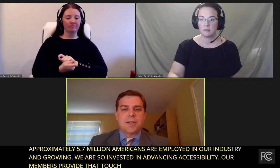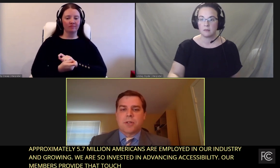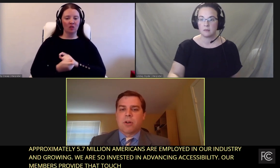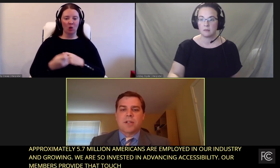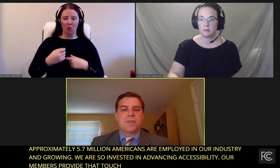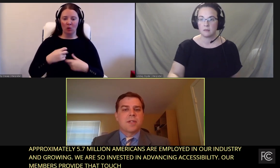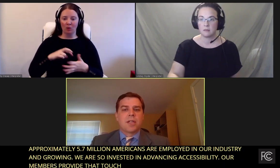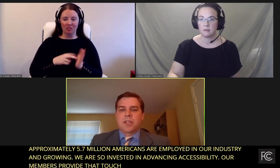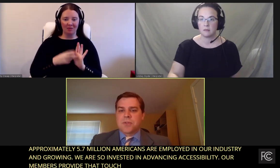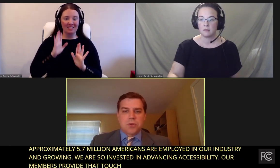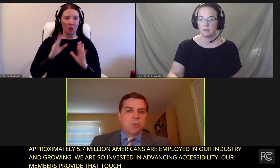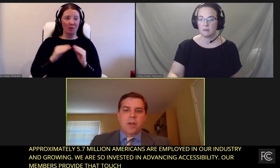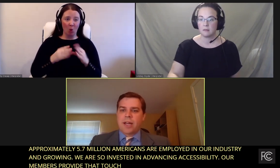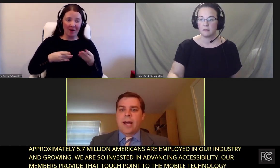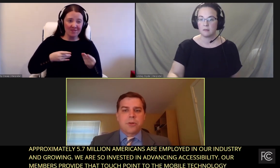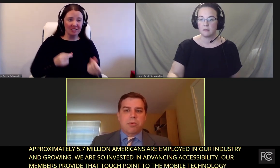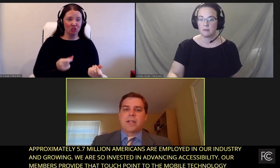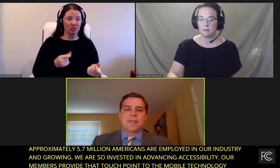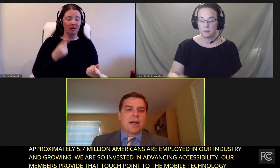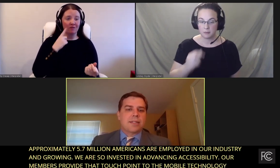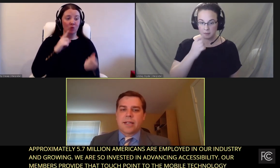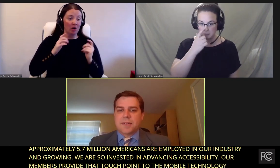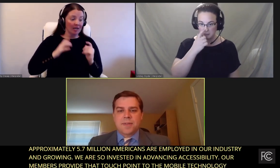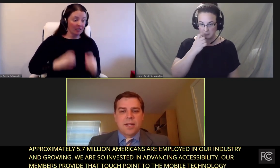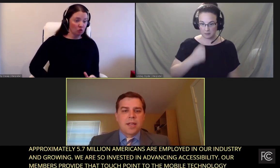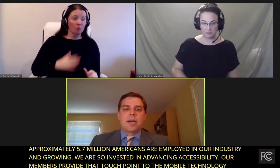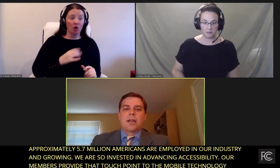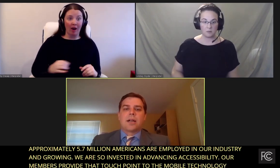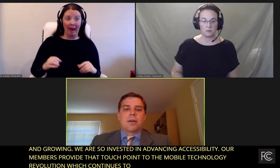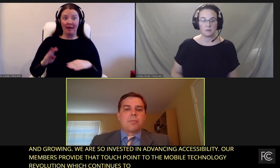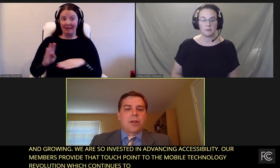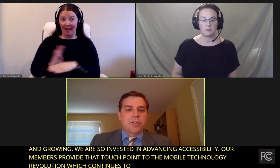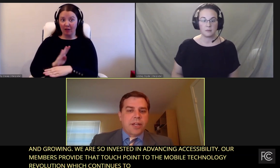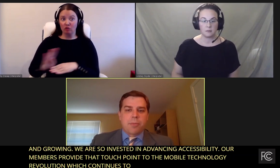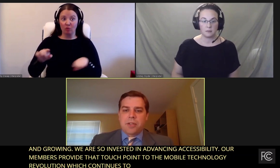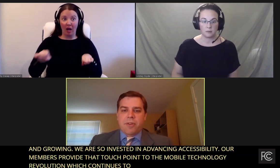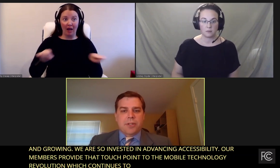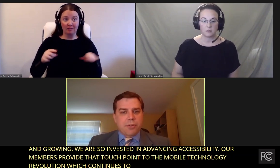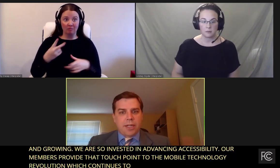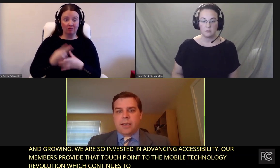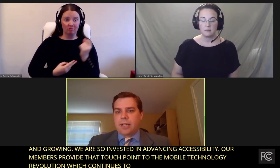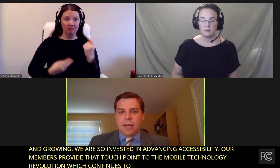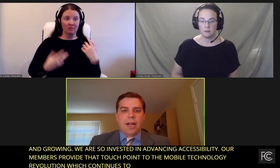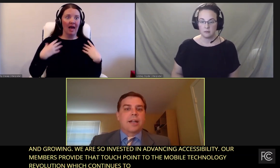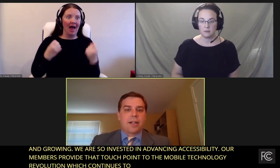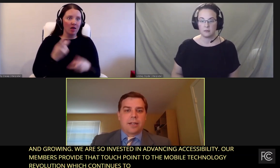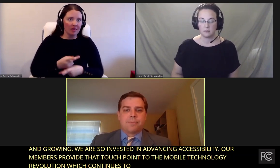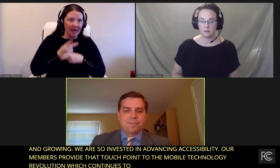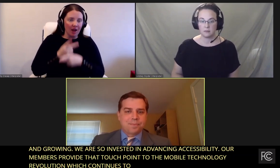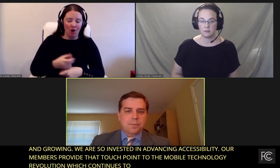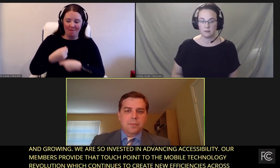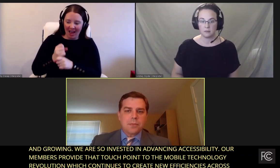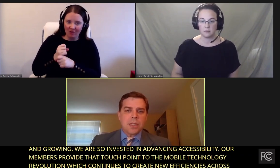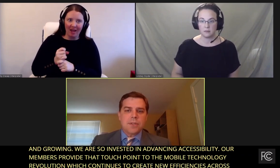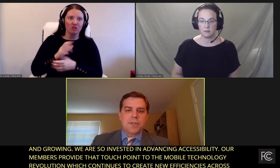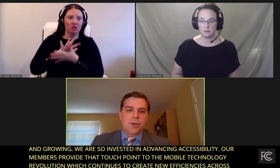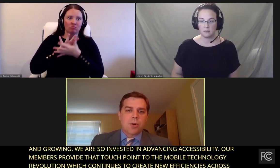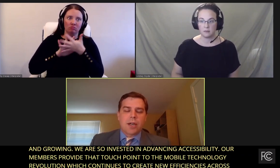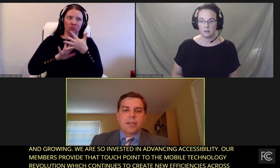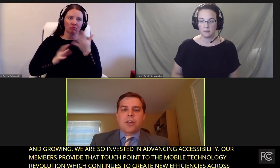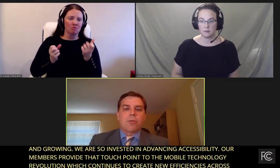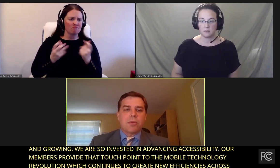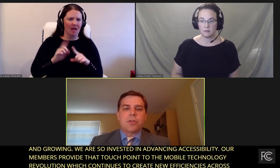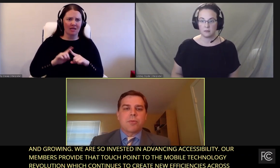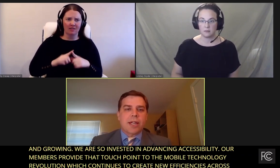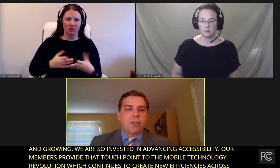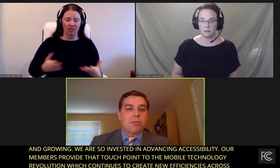new efficiencies across consumer and enterprise context, healthcare manufacturing and on and on. And